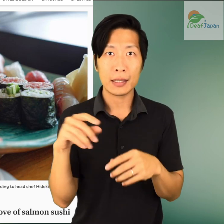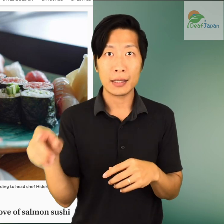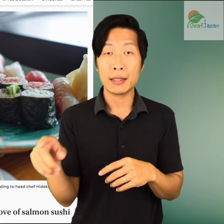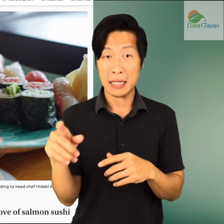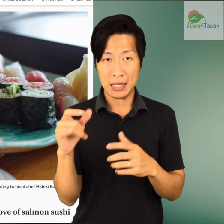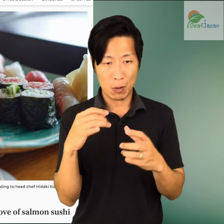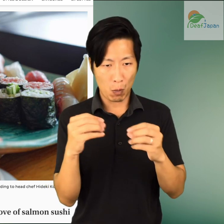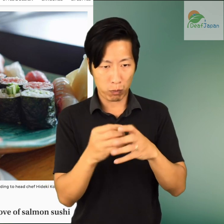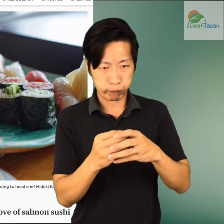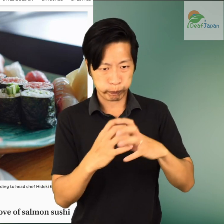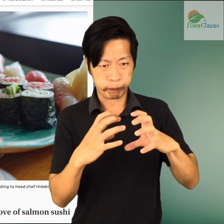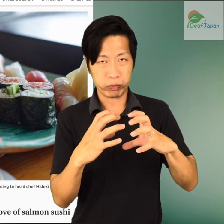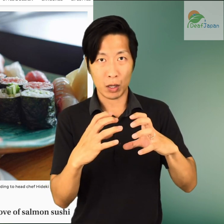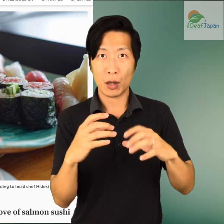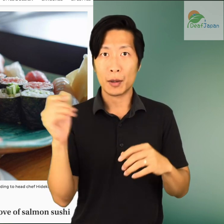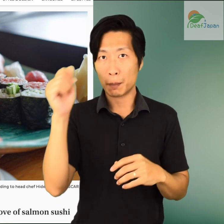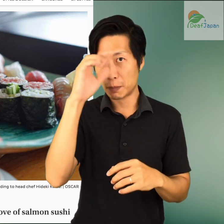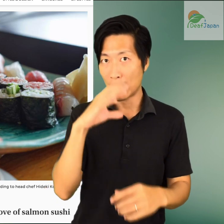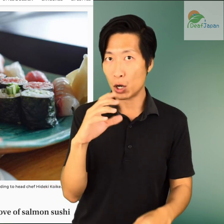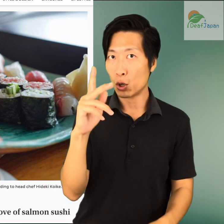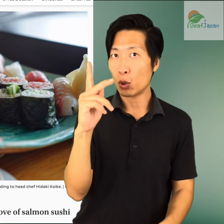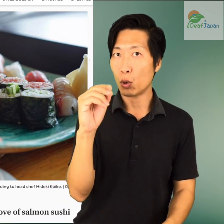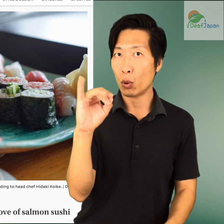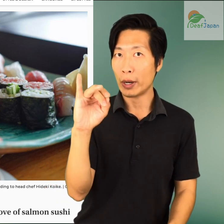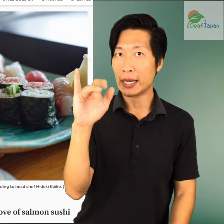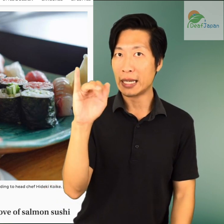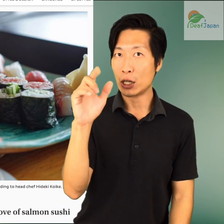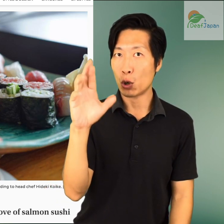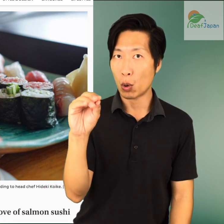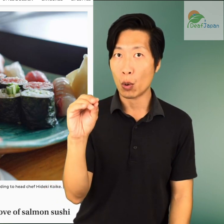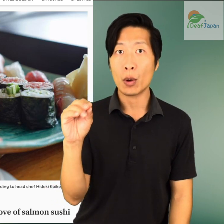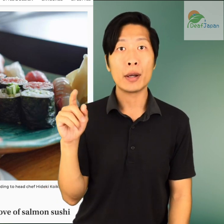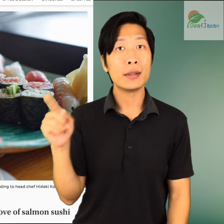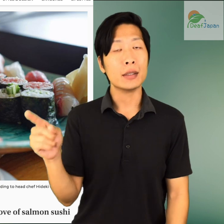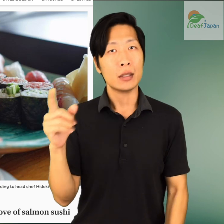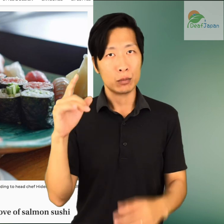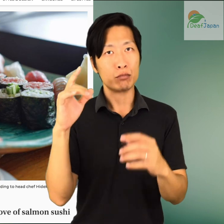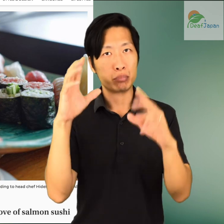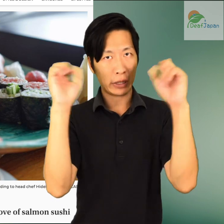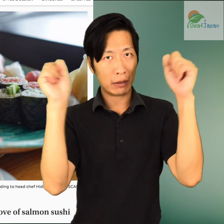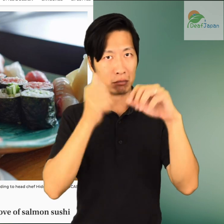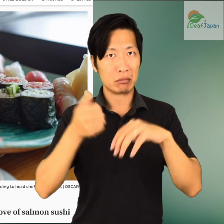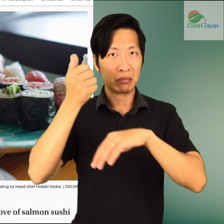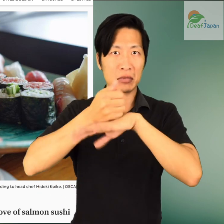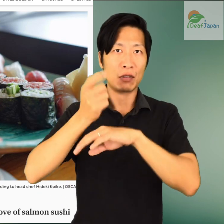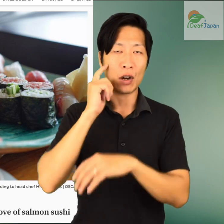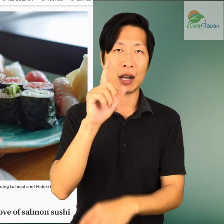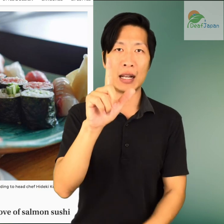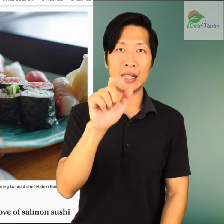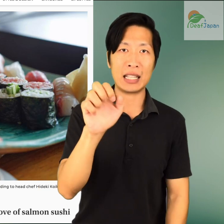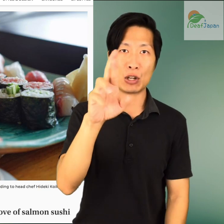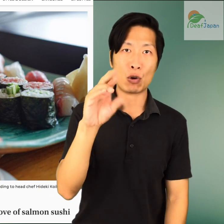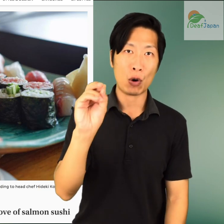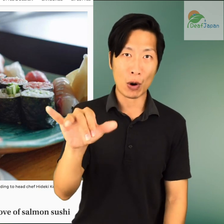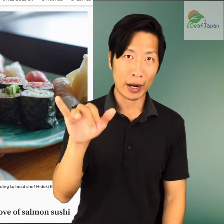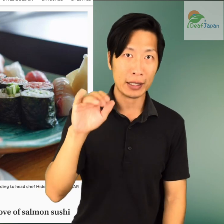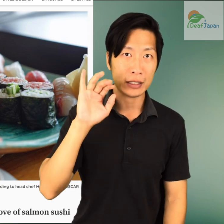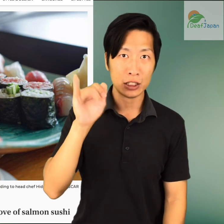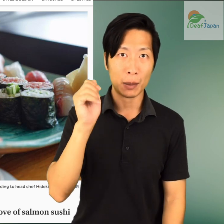Koido, the president of Leroy Japan. Looking to maximize the salmon's fattiness,